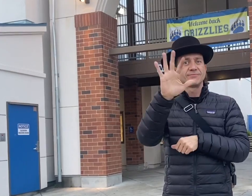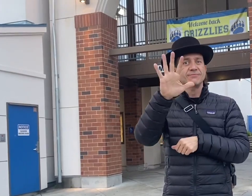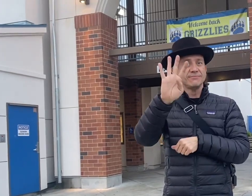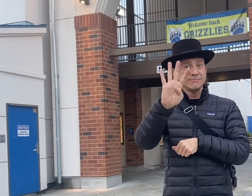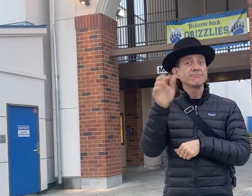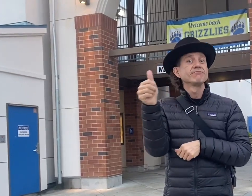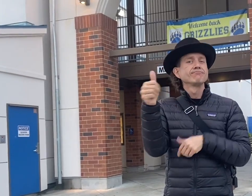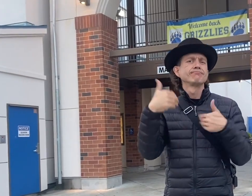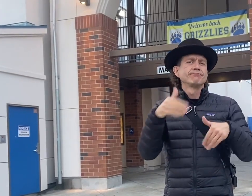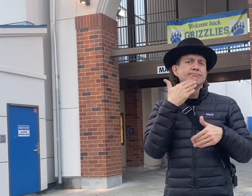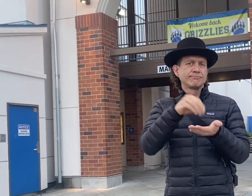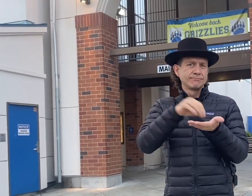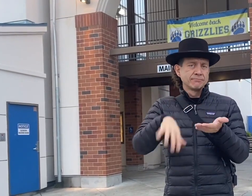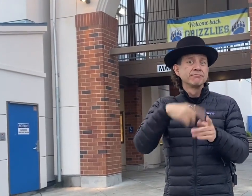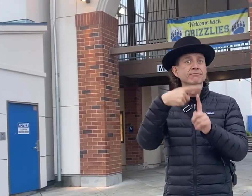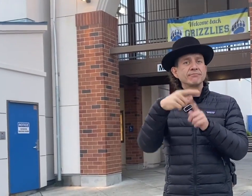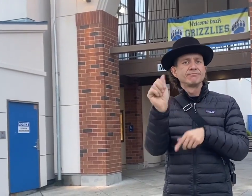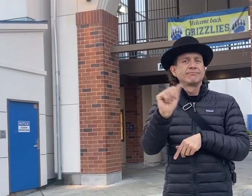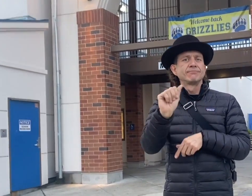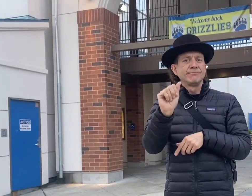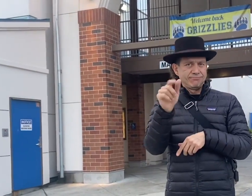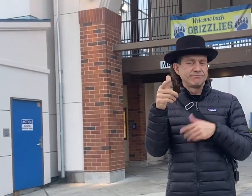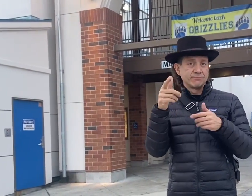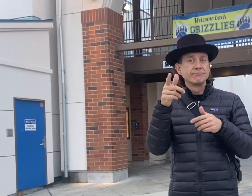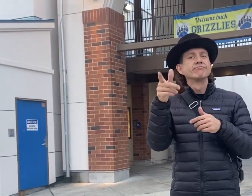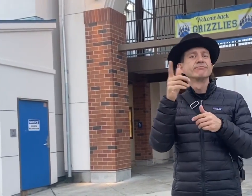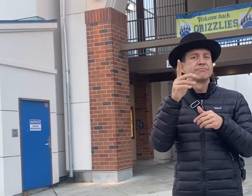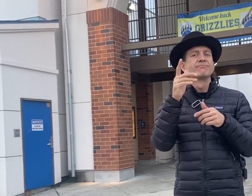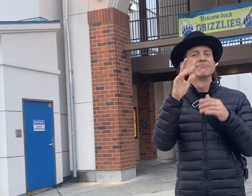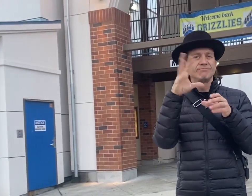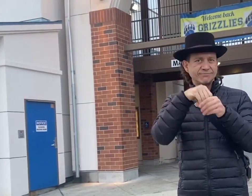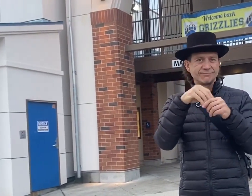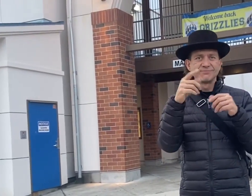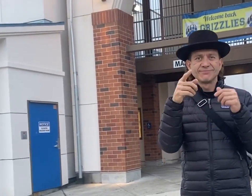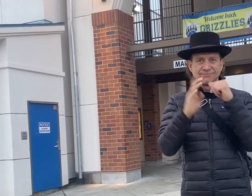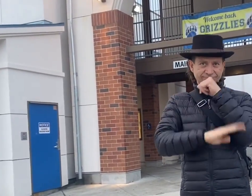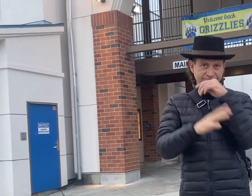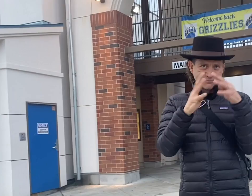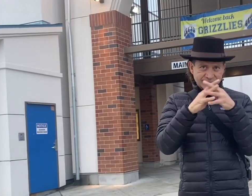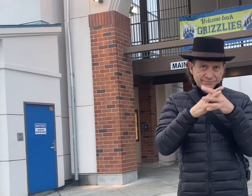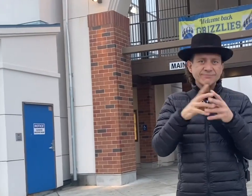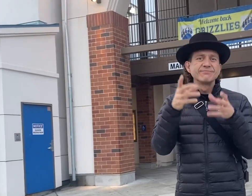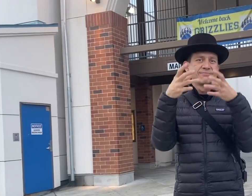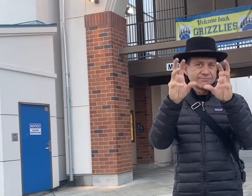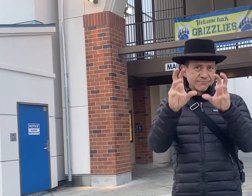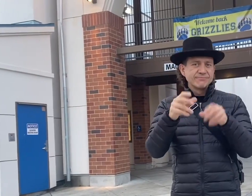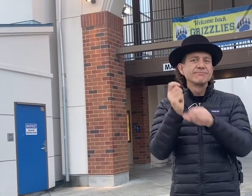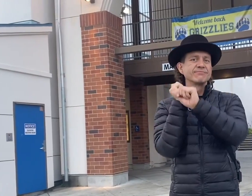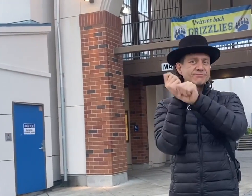He was a fantastic student athlete, playing football, basketball, and baseball.